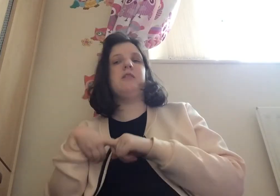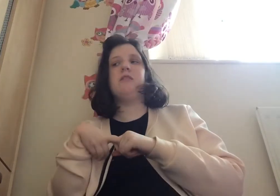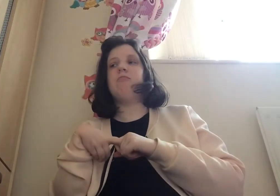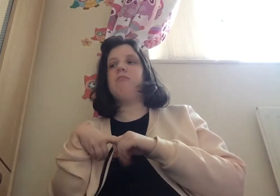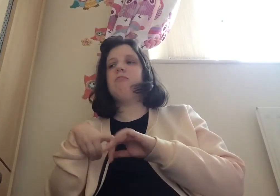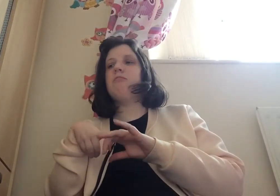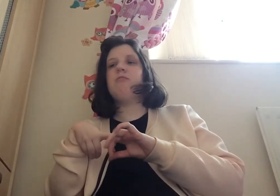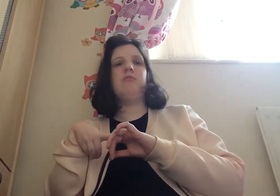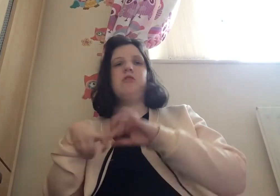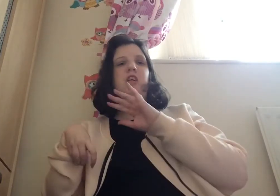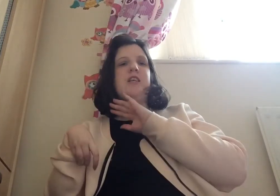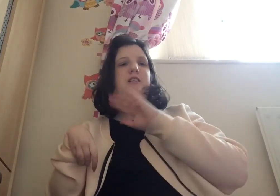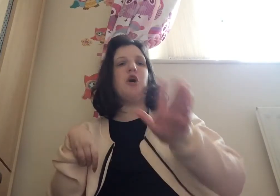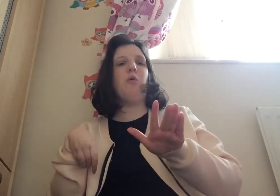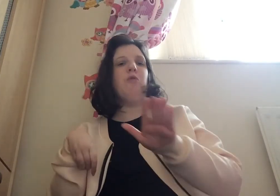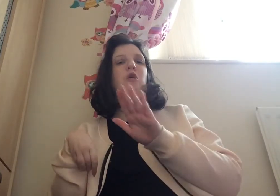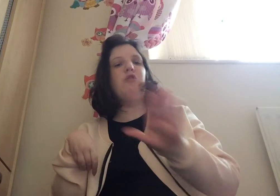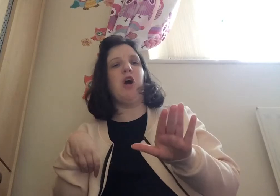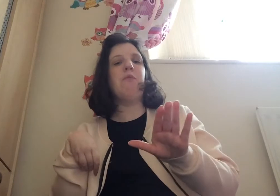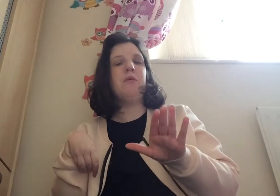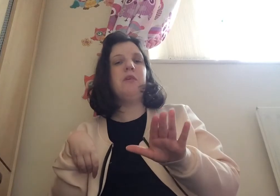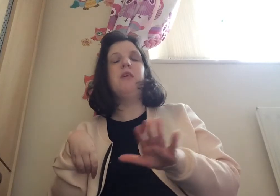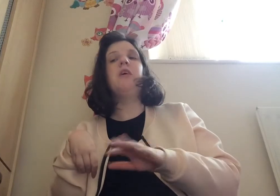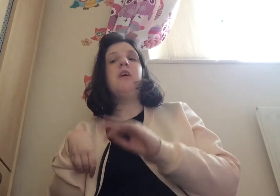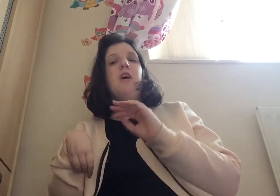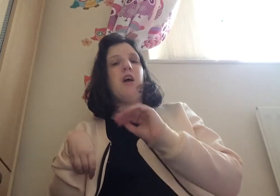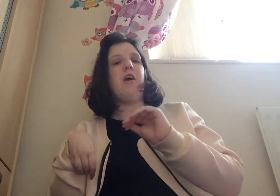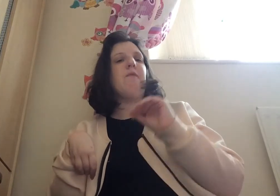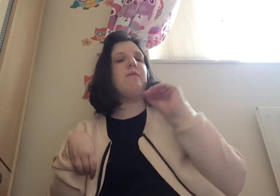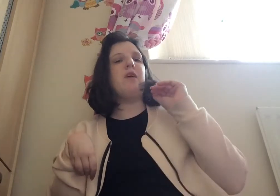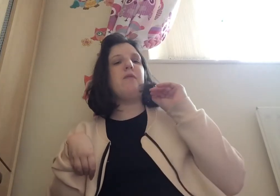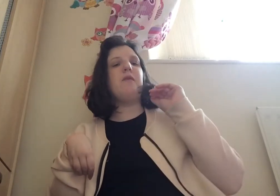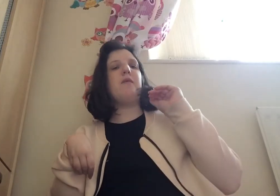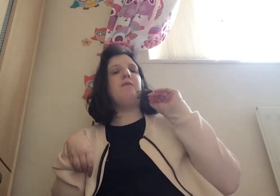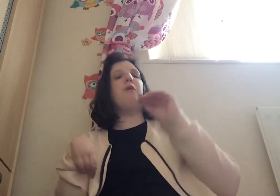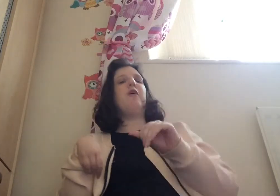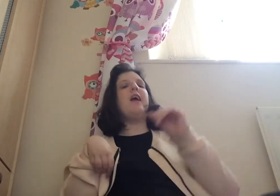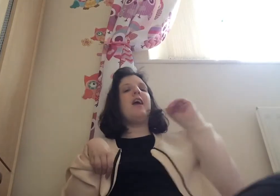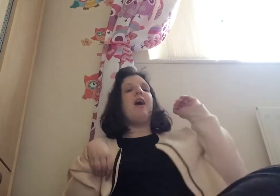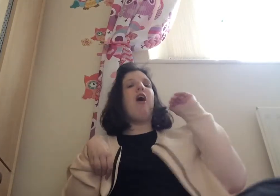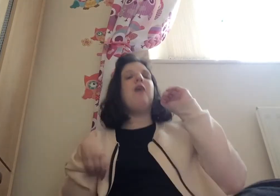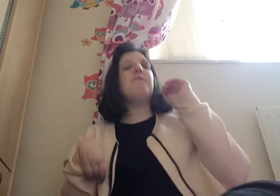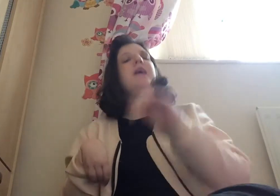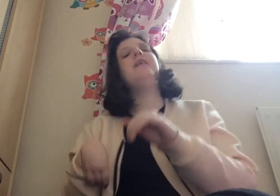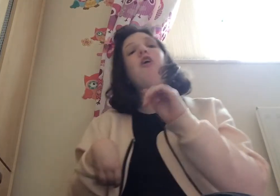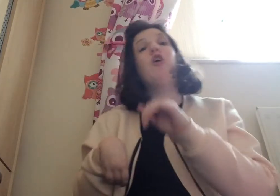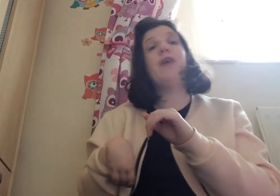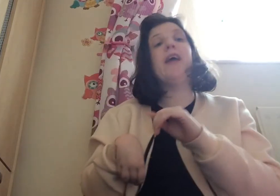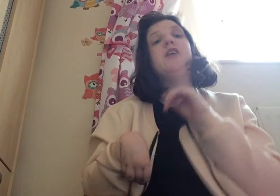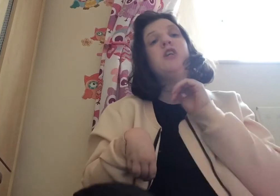she's a total nut job um but being courtney she